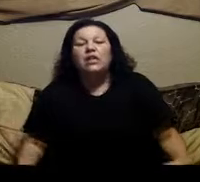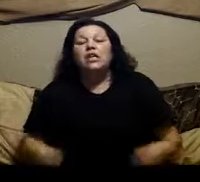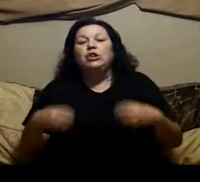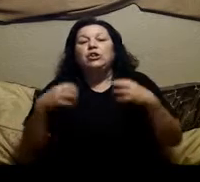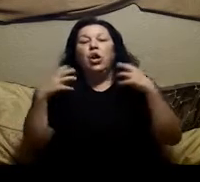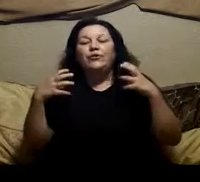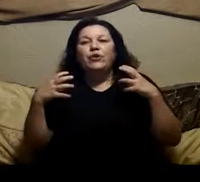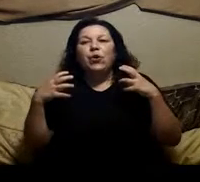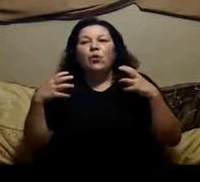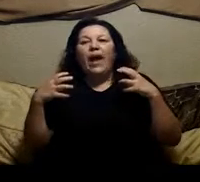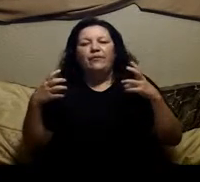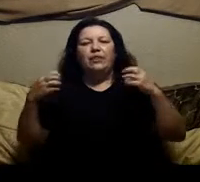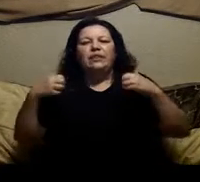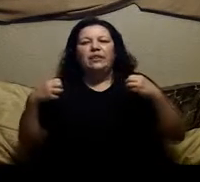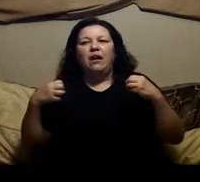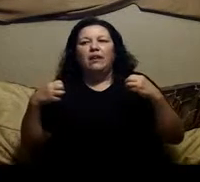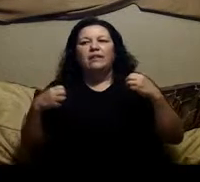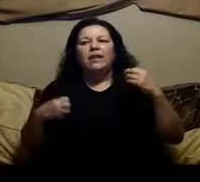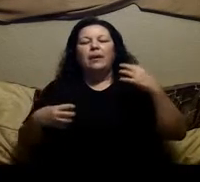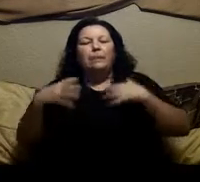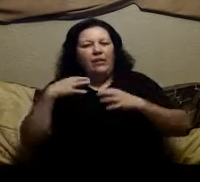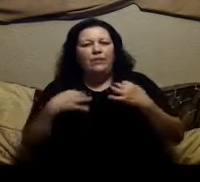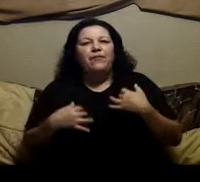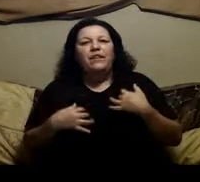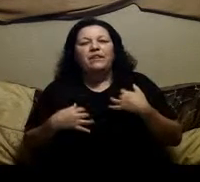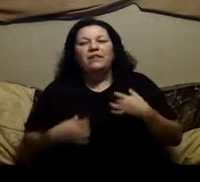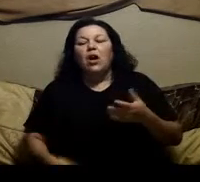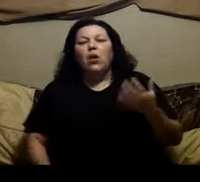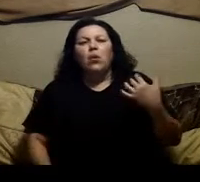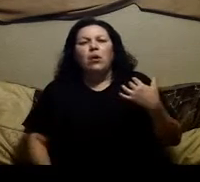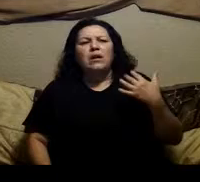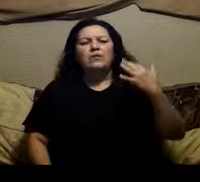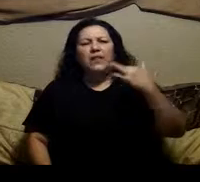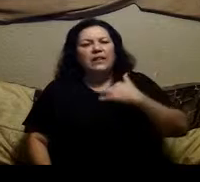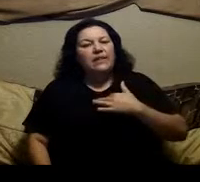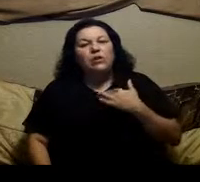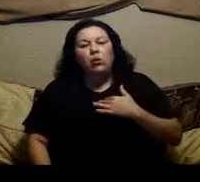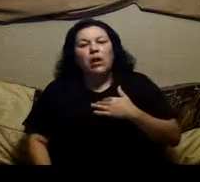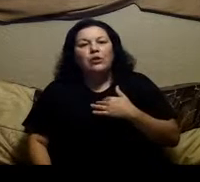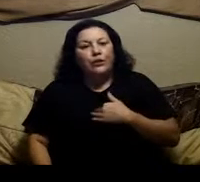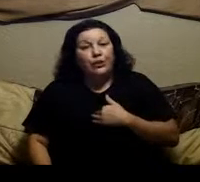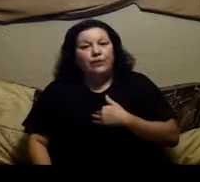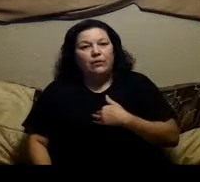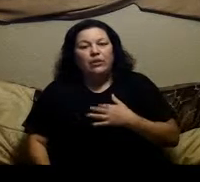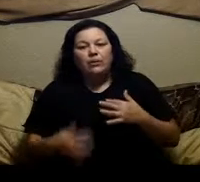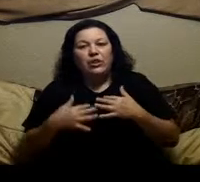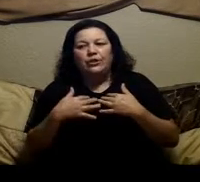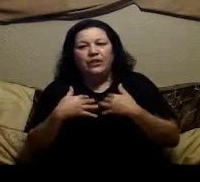you're also having to detox buried feelings or feelings that no longer serve you i mean you're